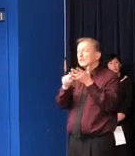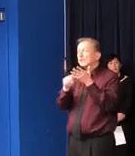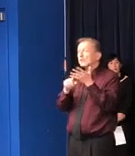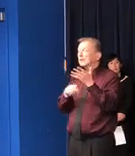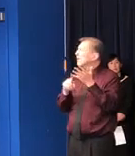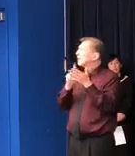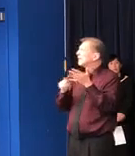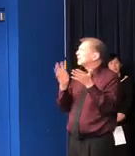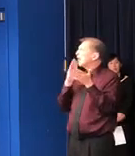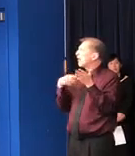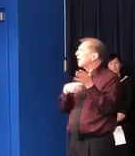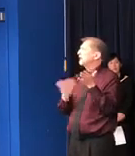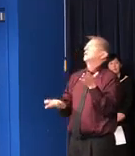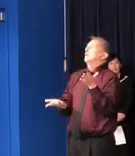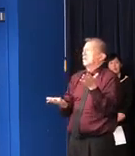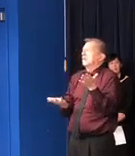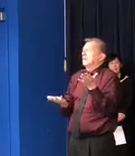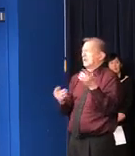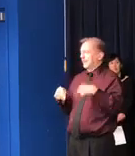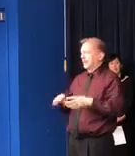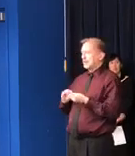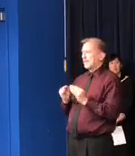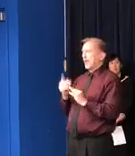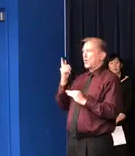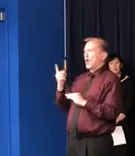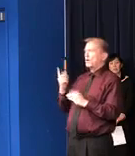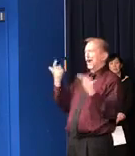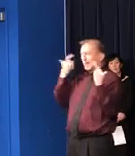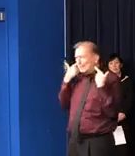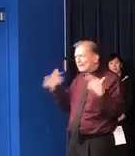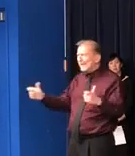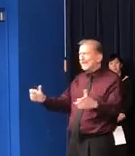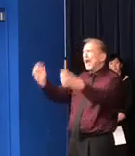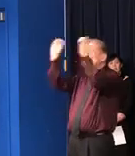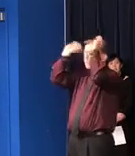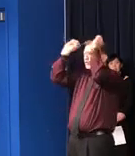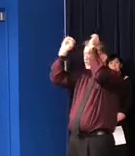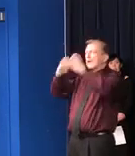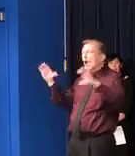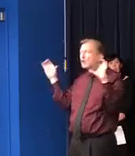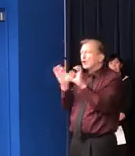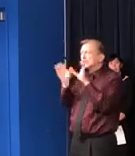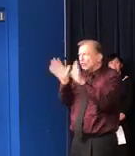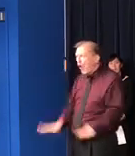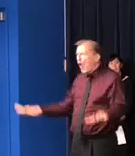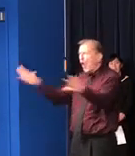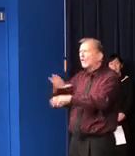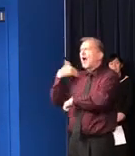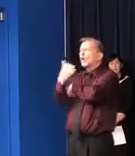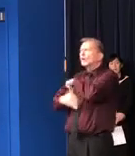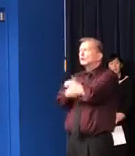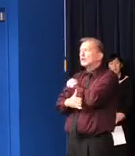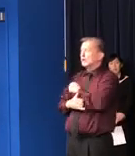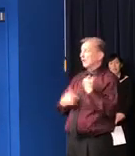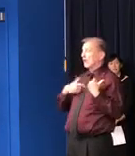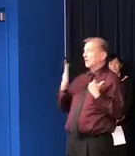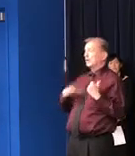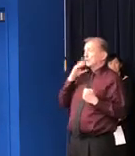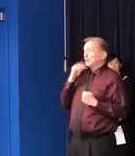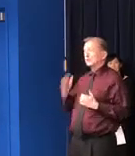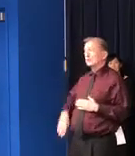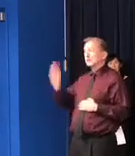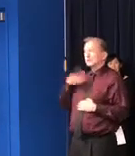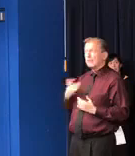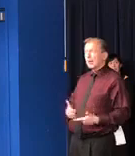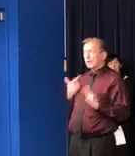the biggest crisis in our lifetimes, at least in my lifetime, across the nation. So we'll get around to